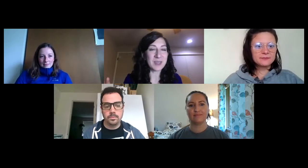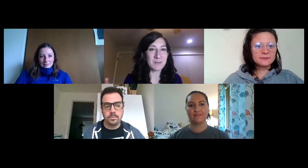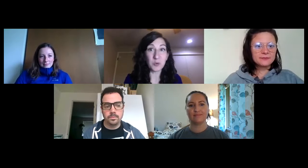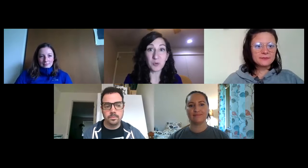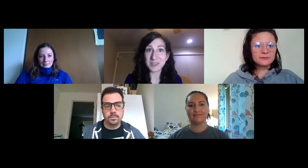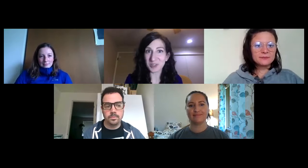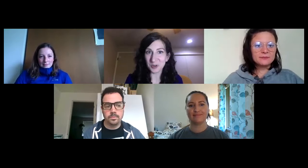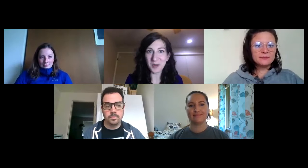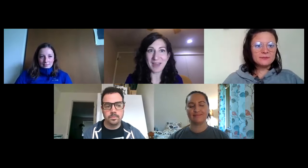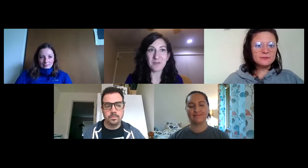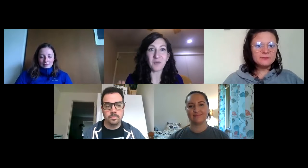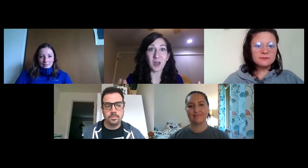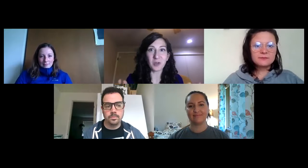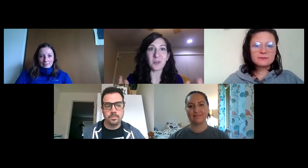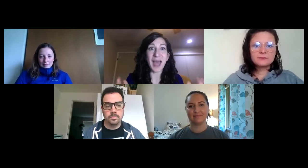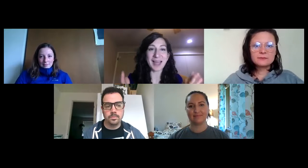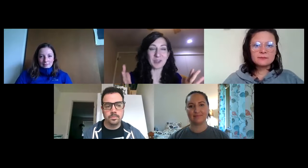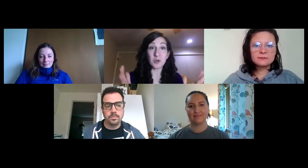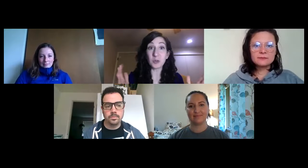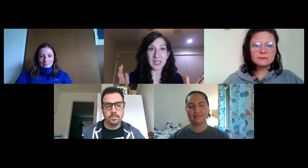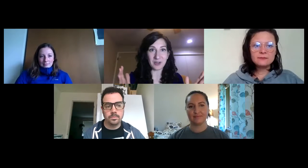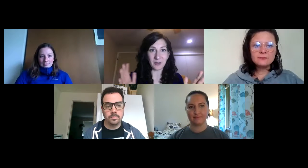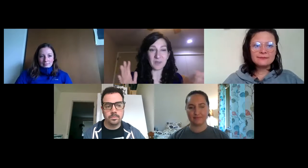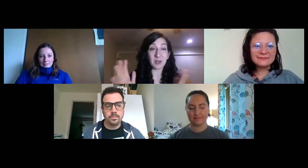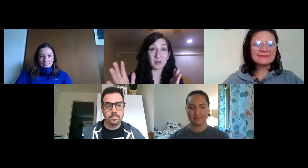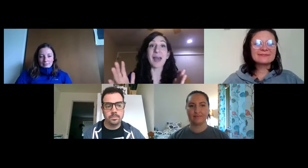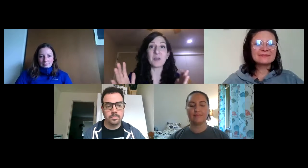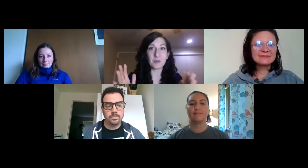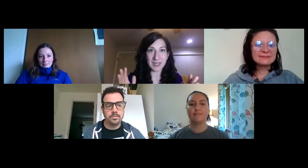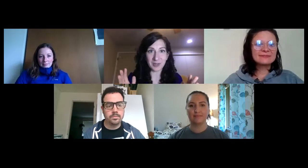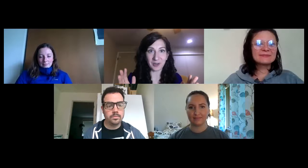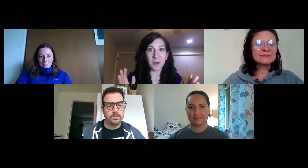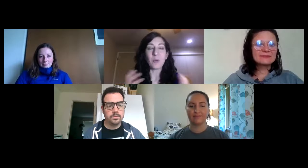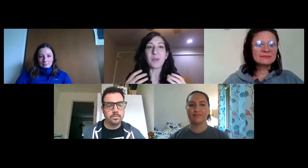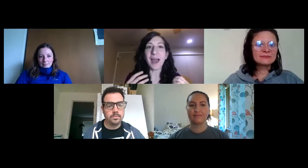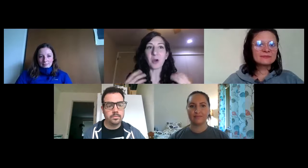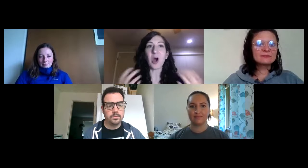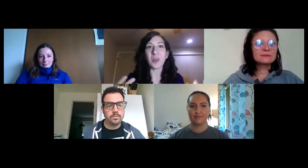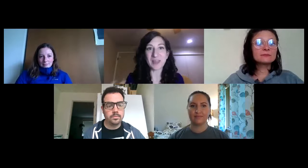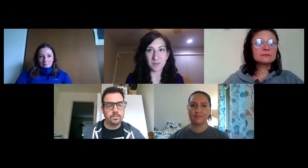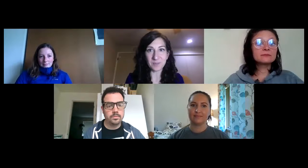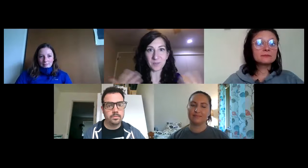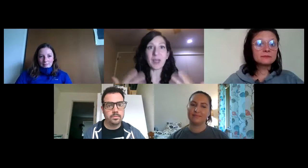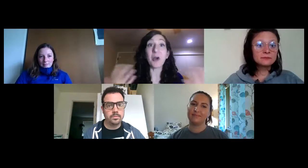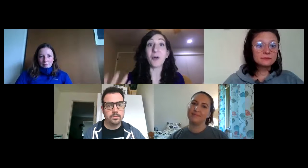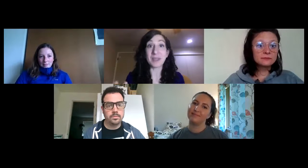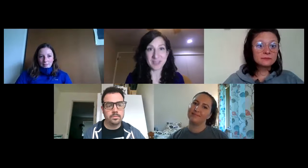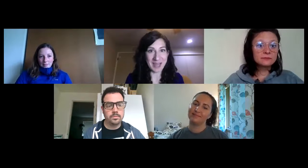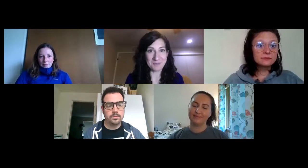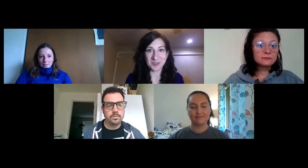moves to and follow that new leader, mirror that new leader without calling them, without calling them to name. So